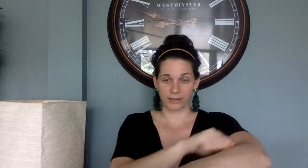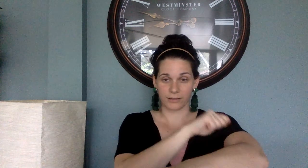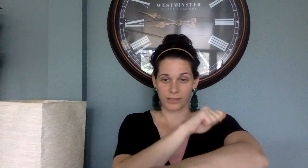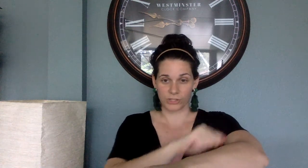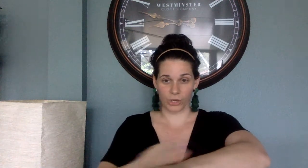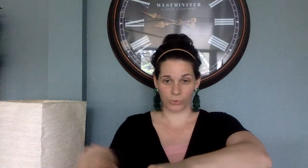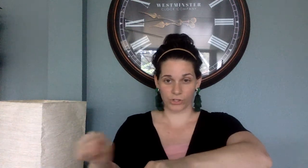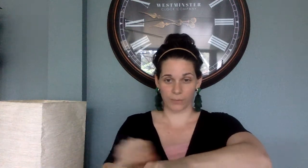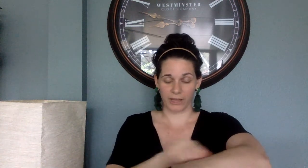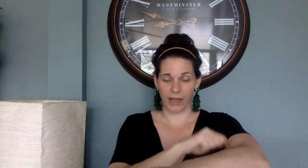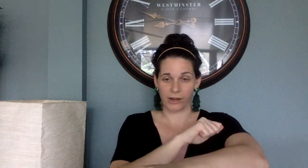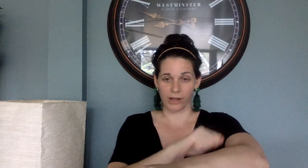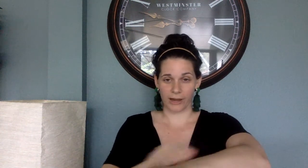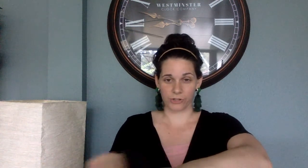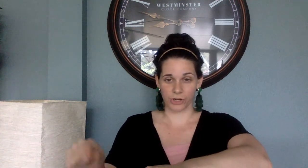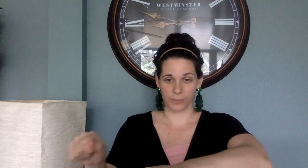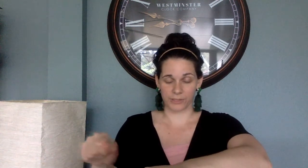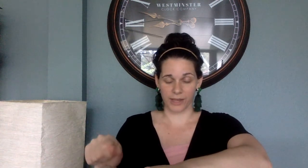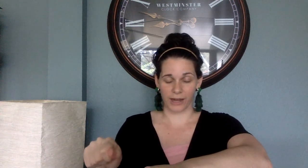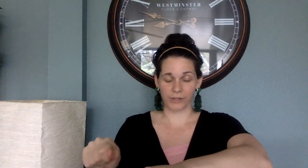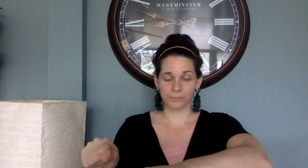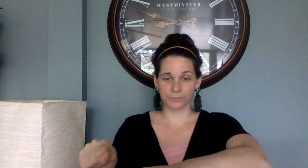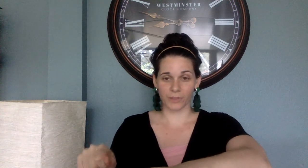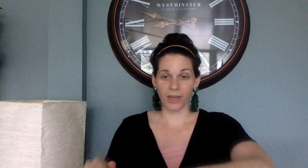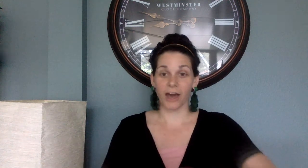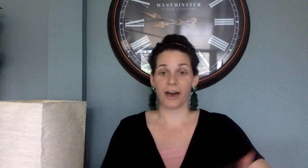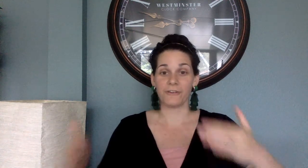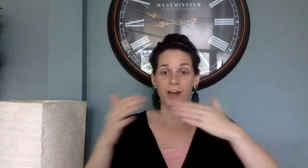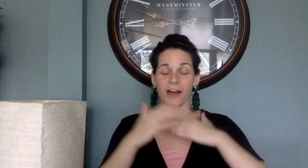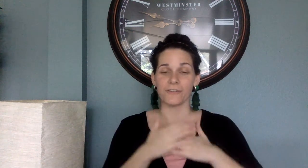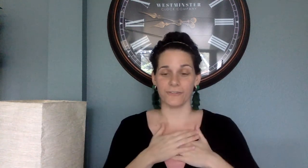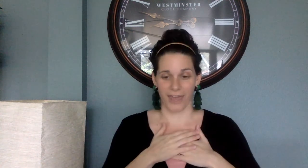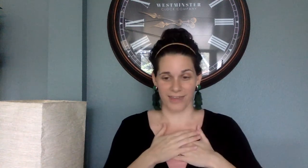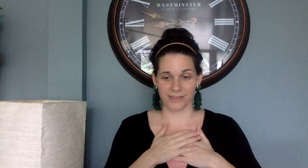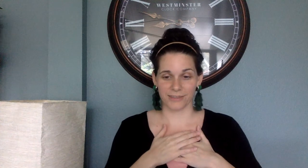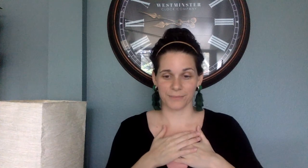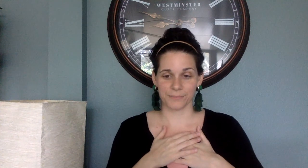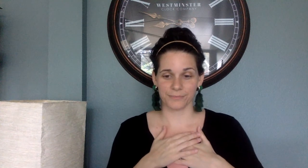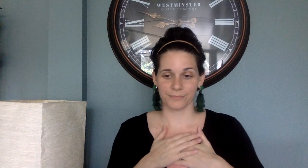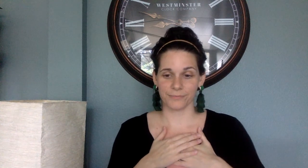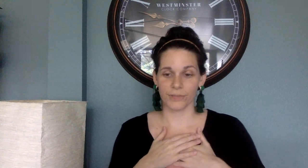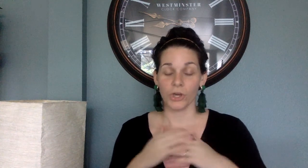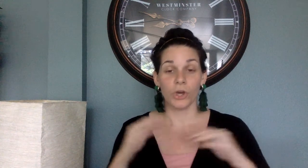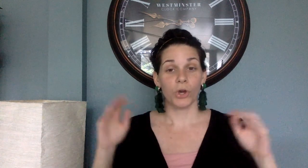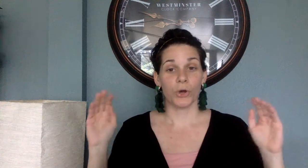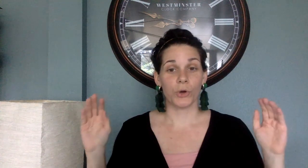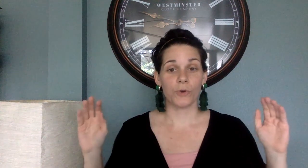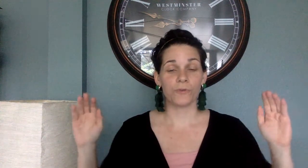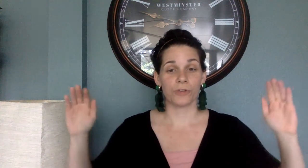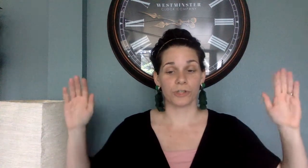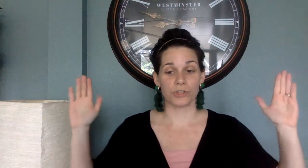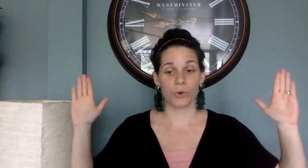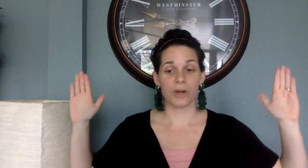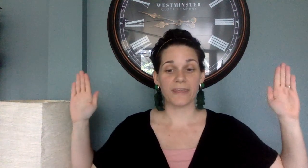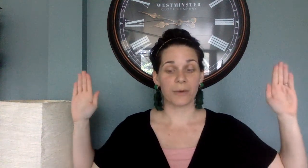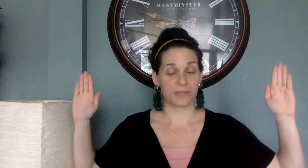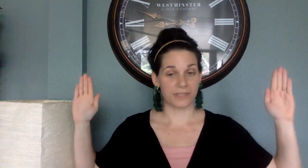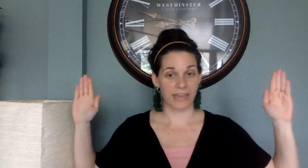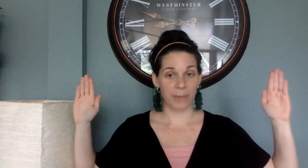a stone sharpening iron, iron sharpens iron, of our faith, who for the joy that was set